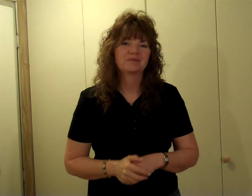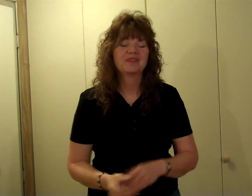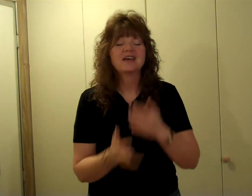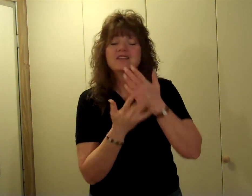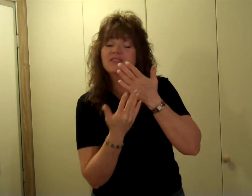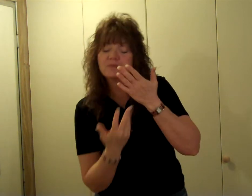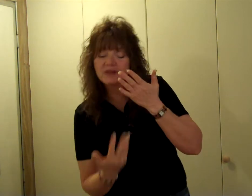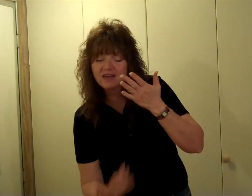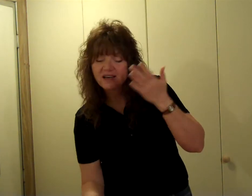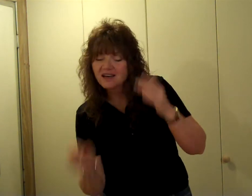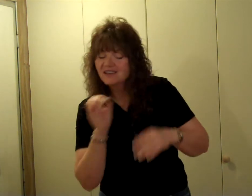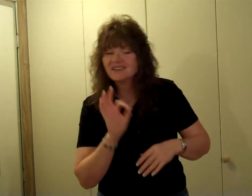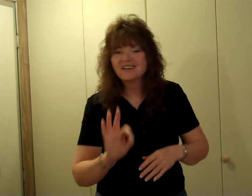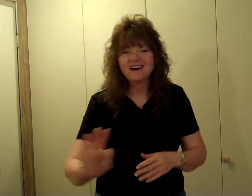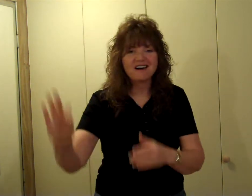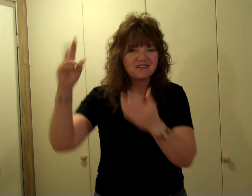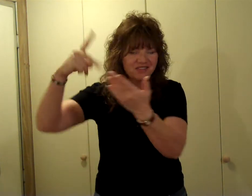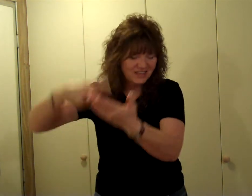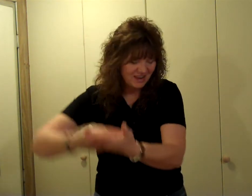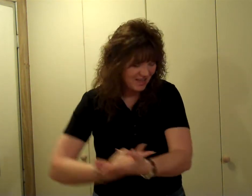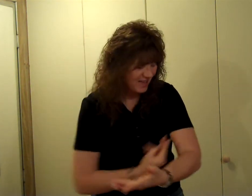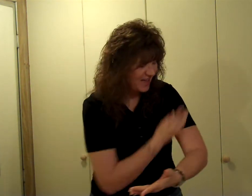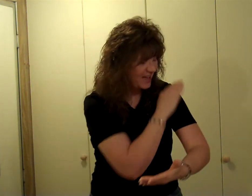The blood of the land.